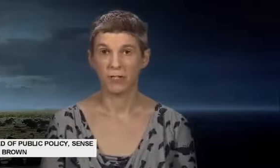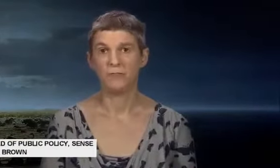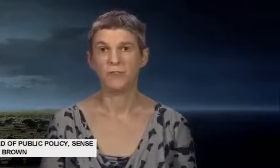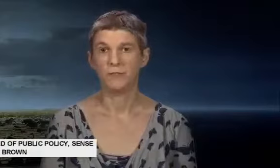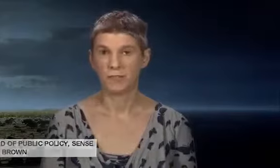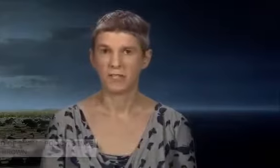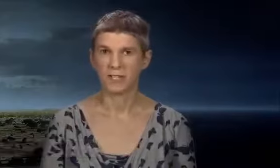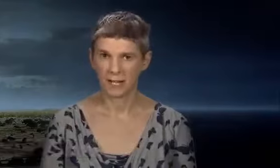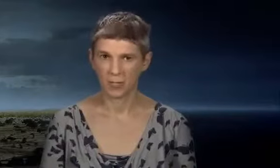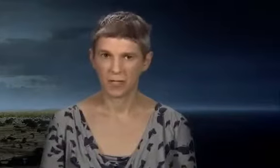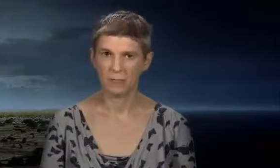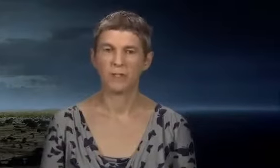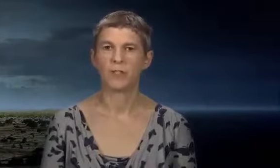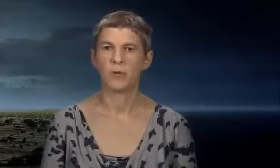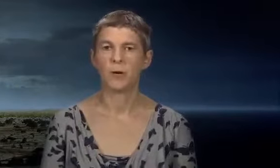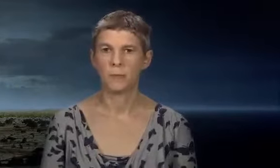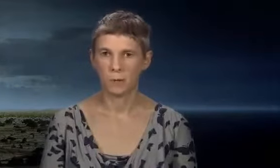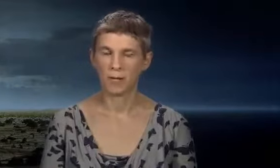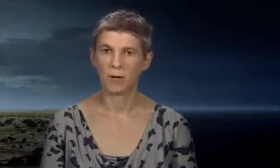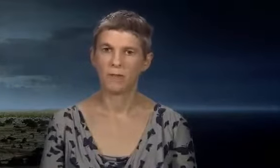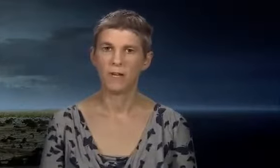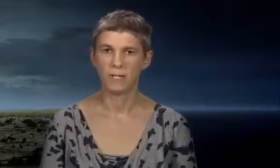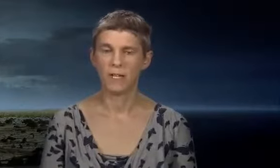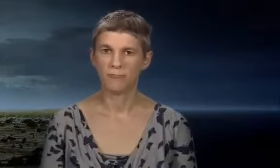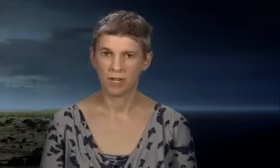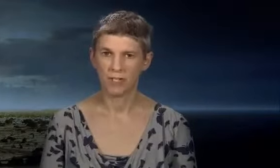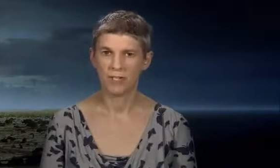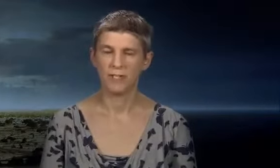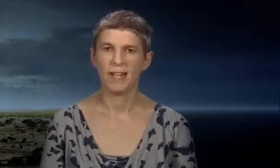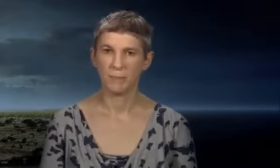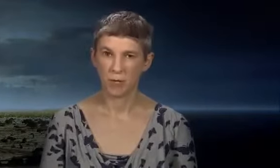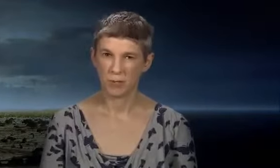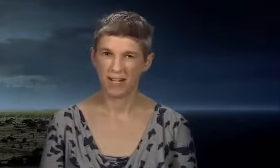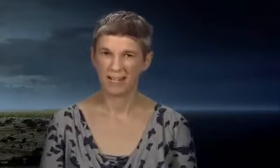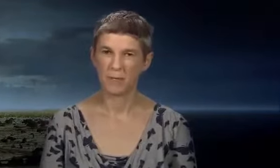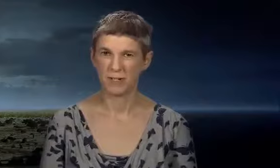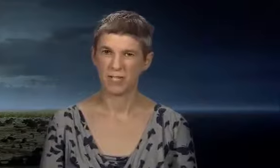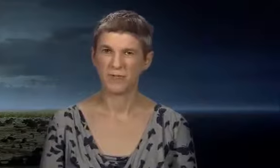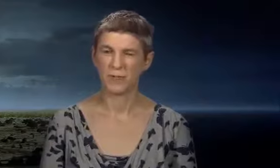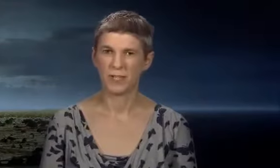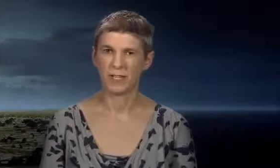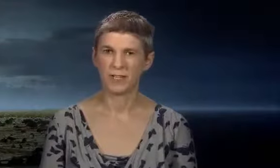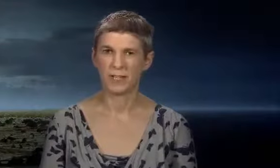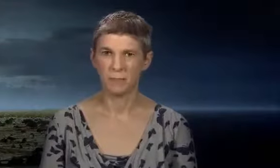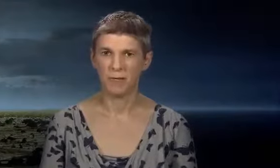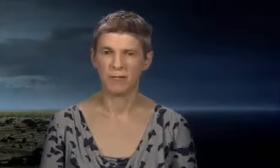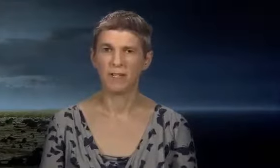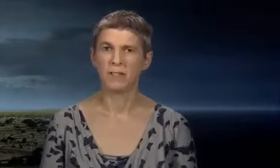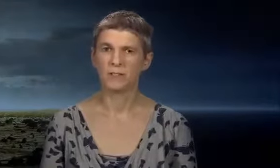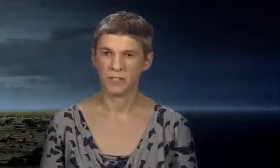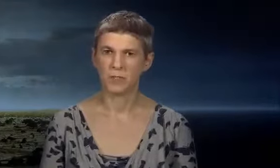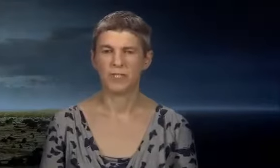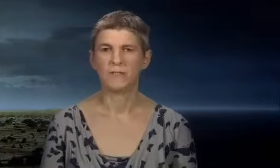of using sign language interpreters who are properly qualified, registered and appropriately experienced for the assignment.